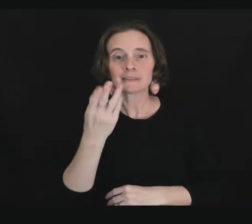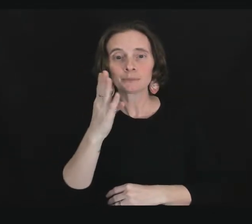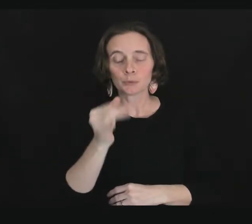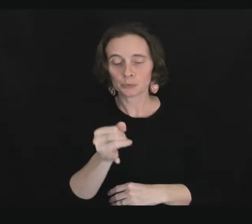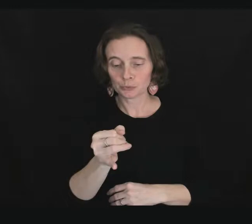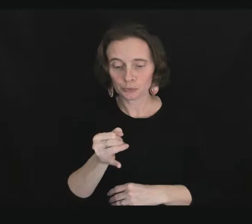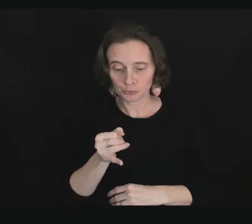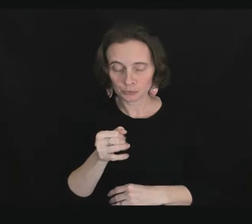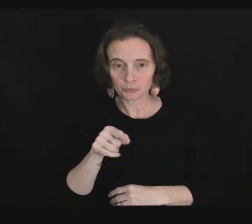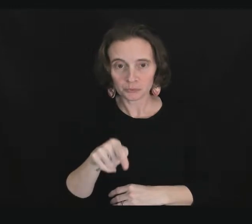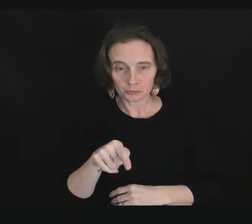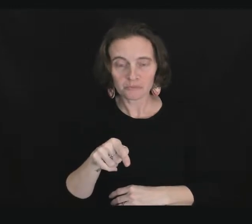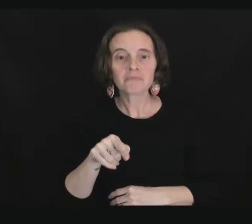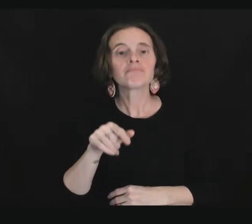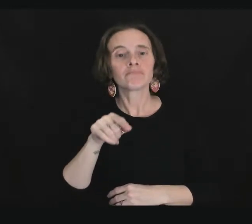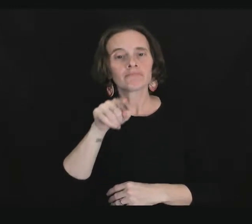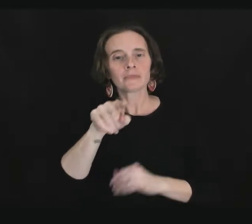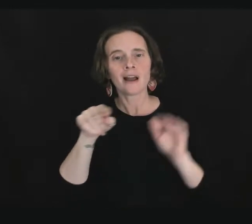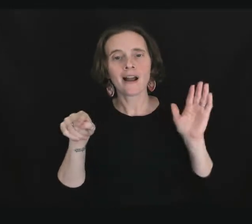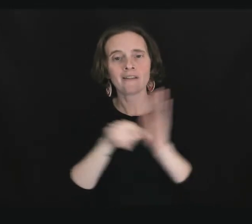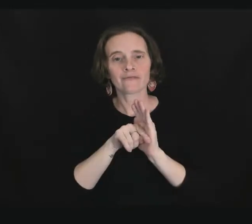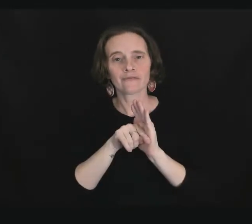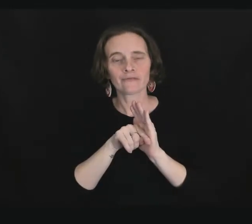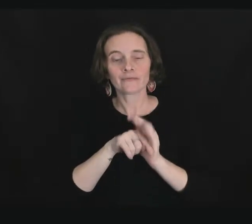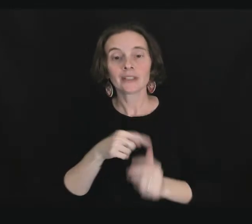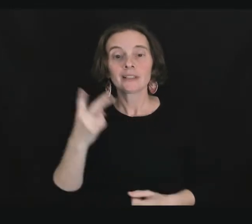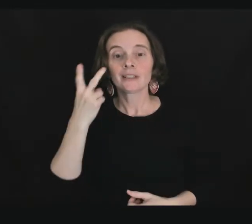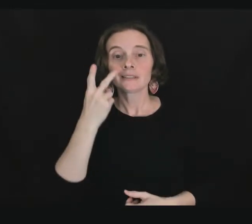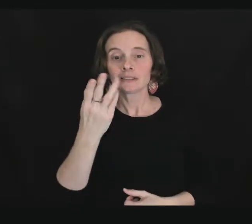Leave the swab in the liquid for one minute.